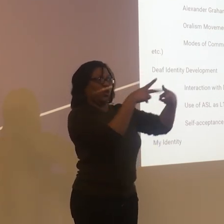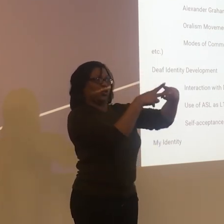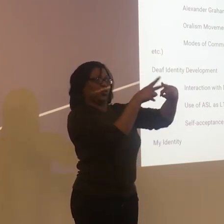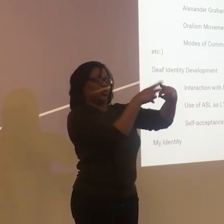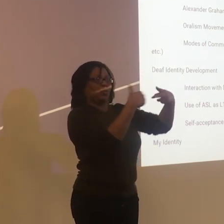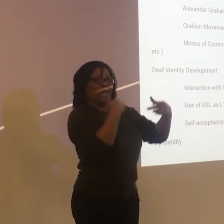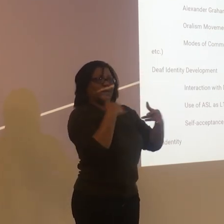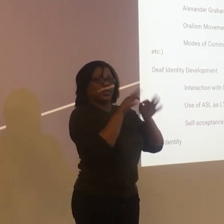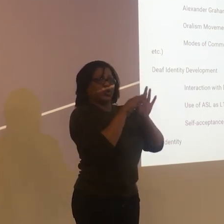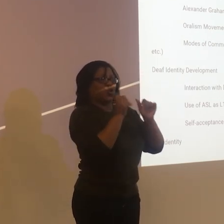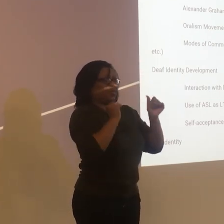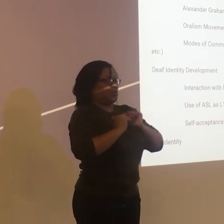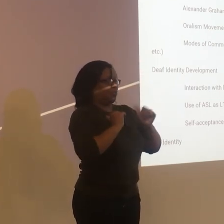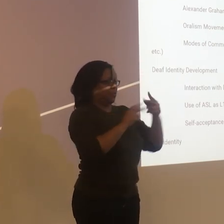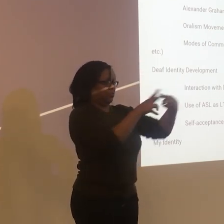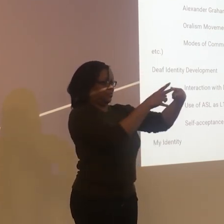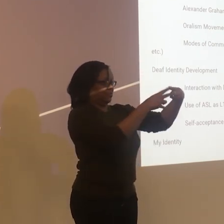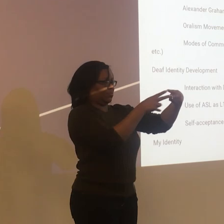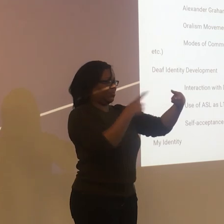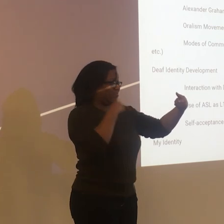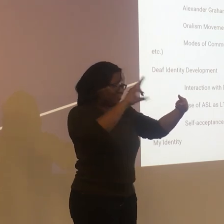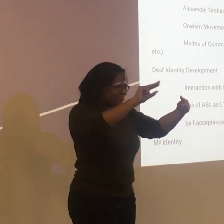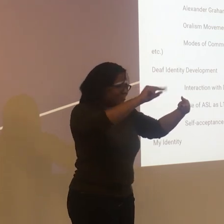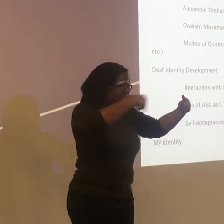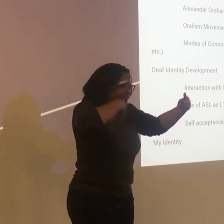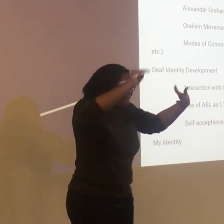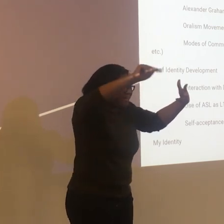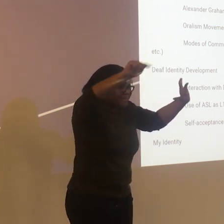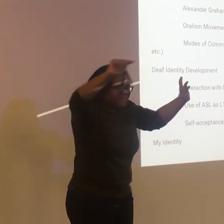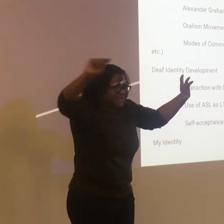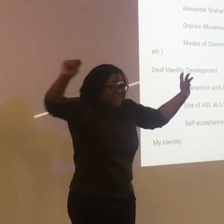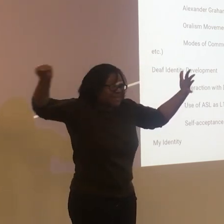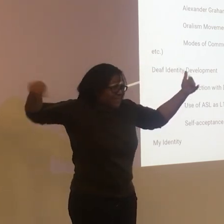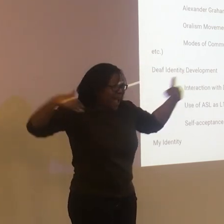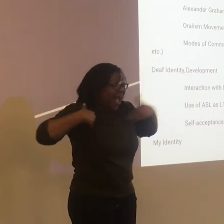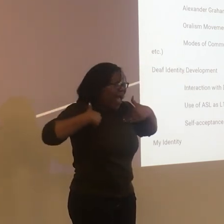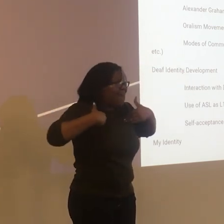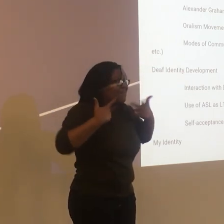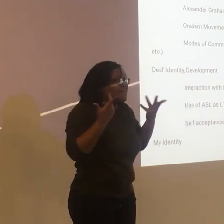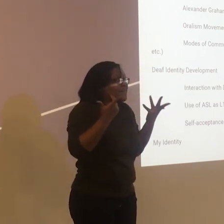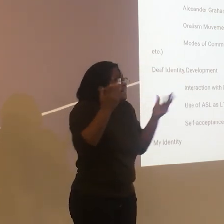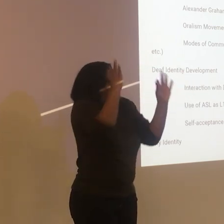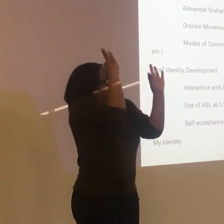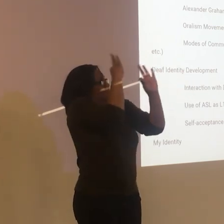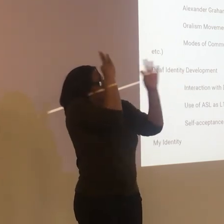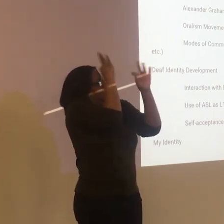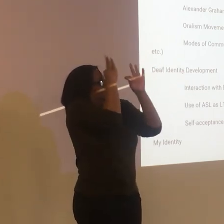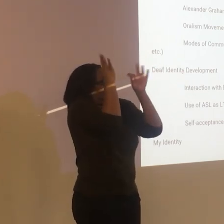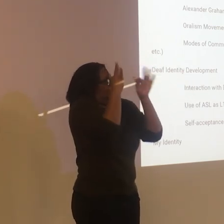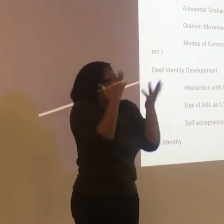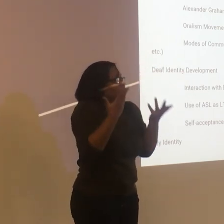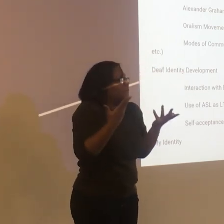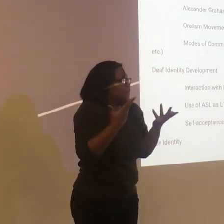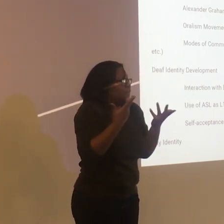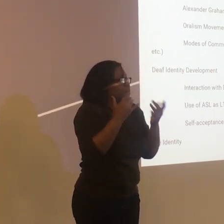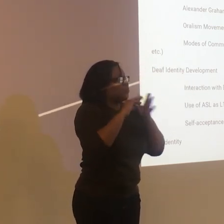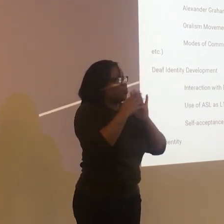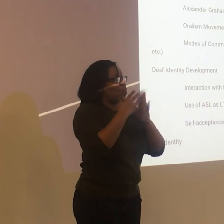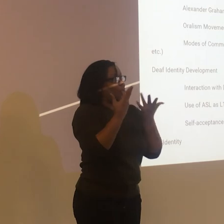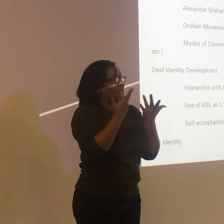And I know Guthrie and Ordway, those are the two that I have experience with. But there's tons of theaters out there that a lot of deaf people don't